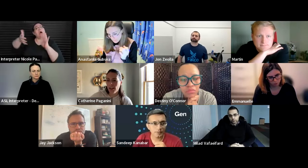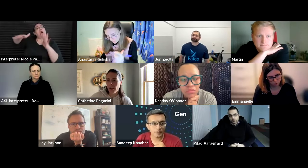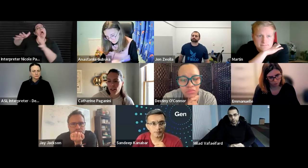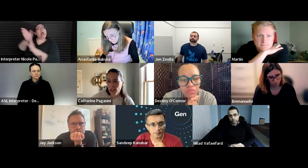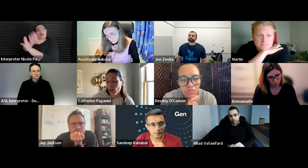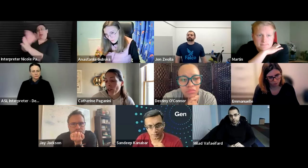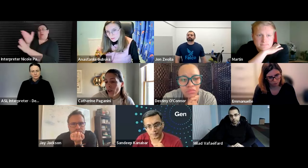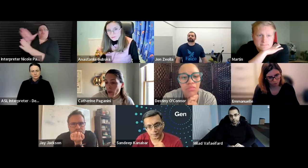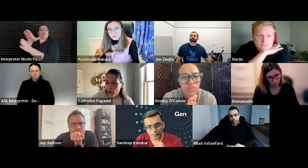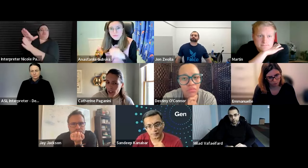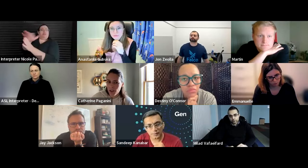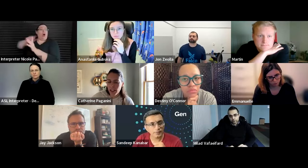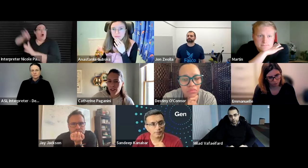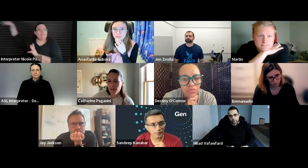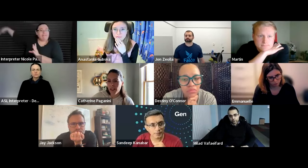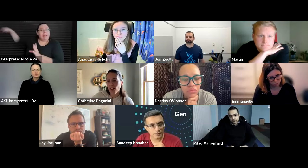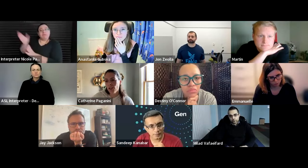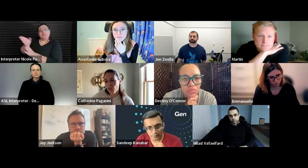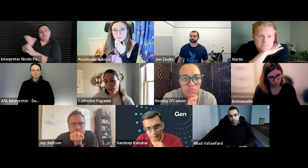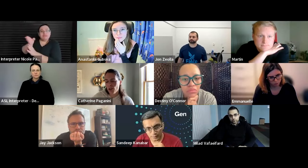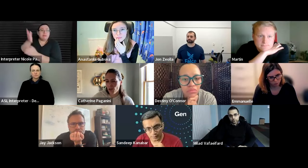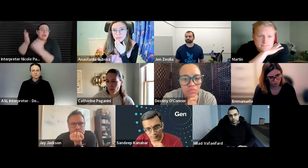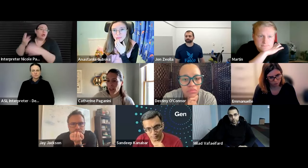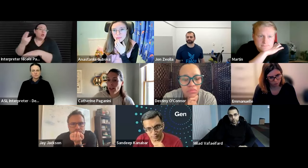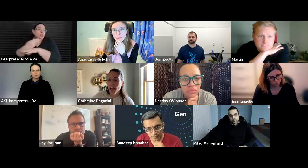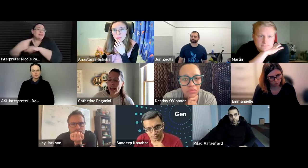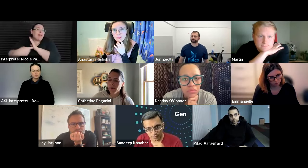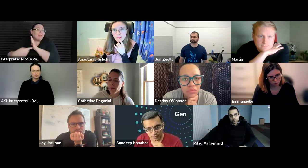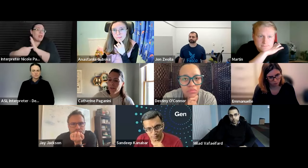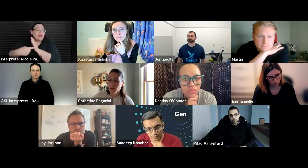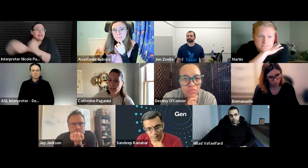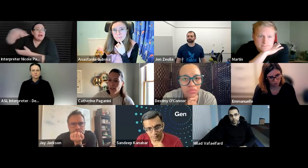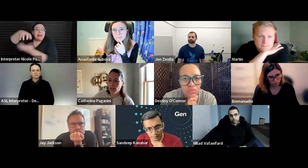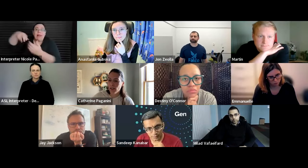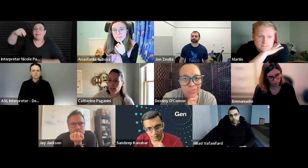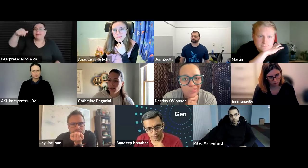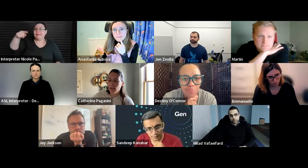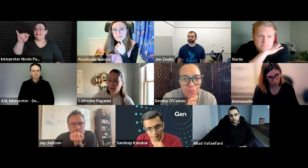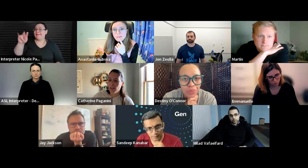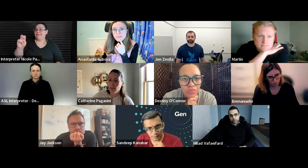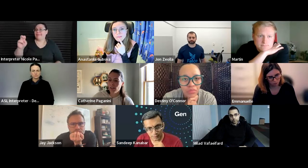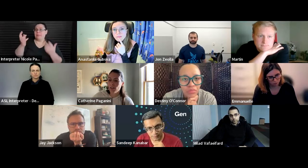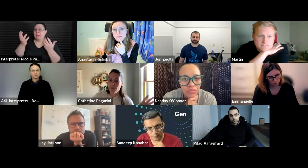like uh use cloud native technologies or something they don't have to be like